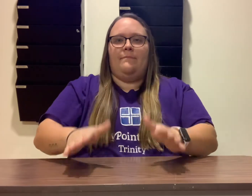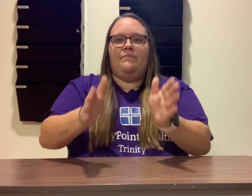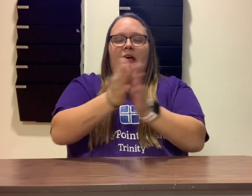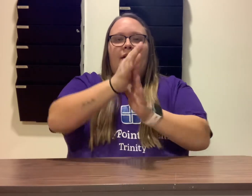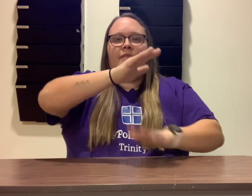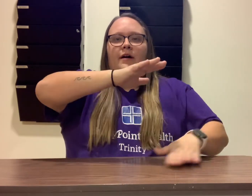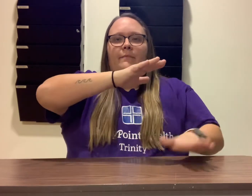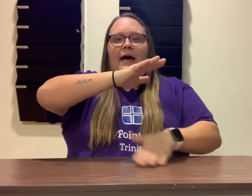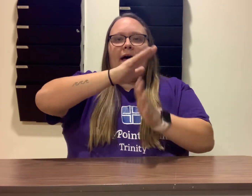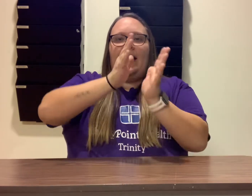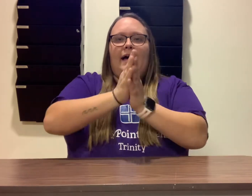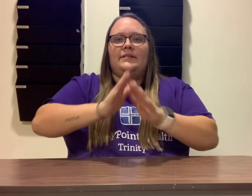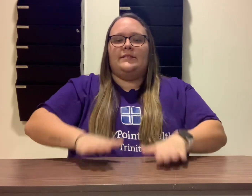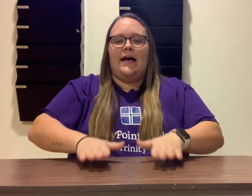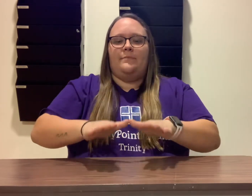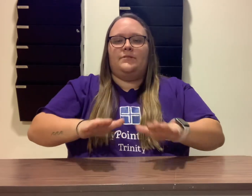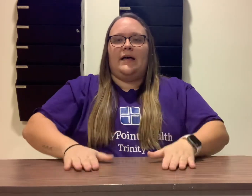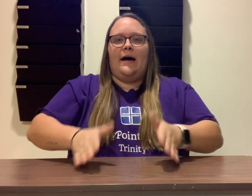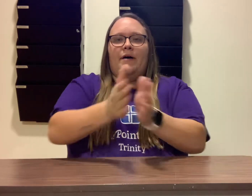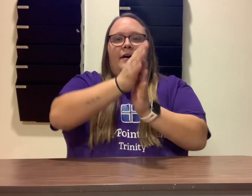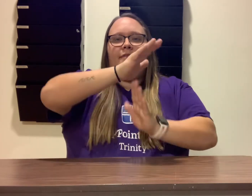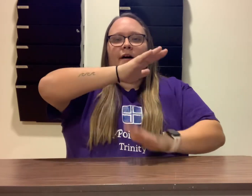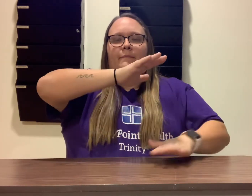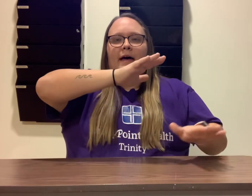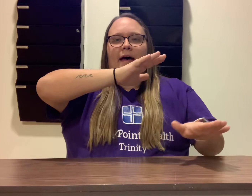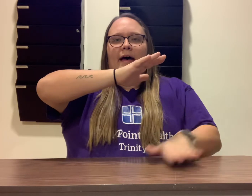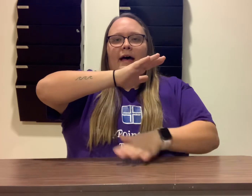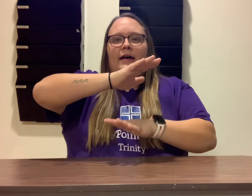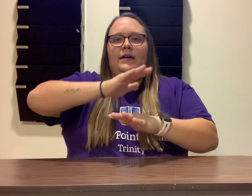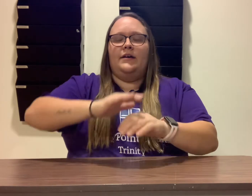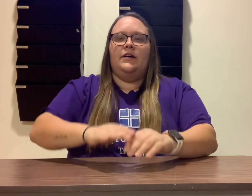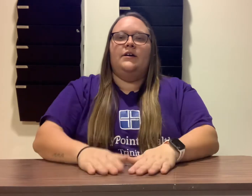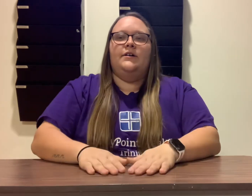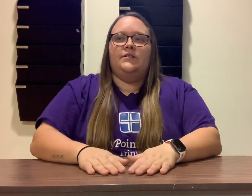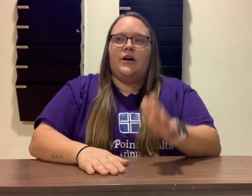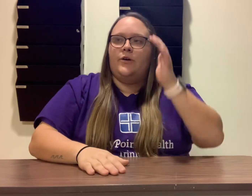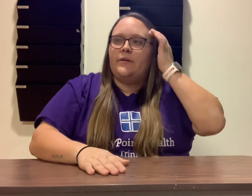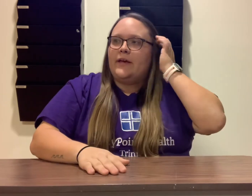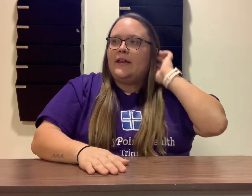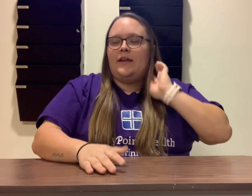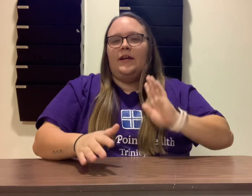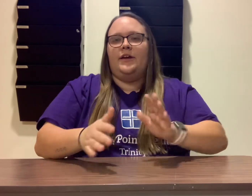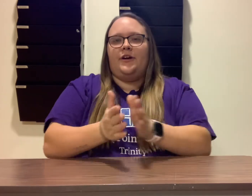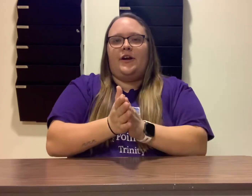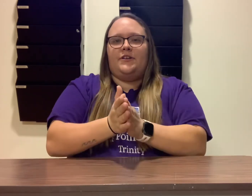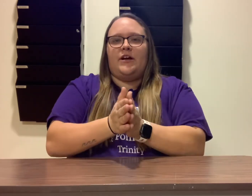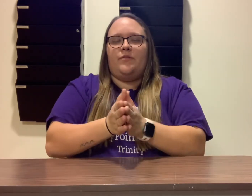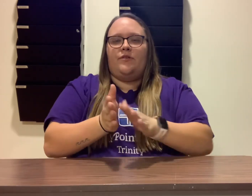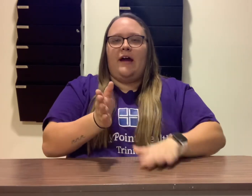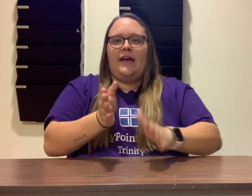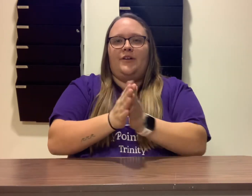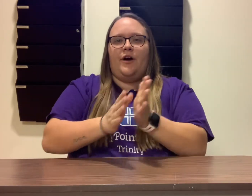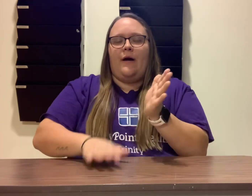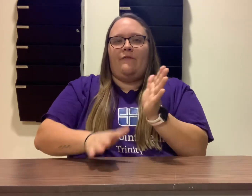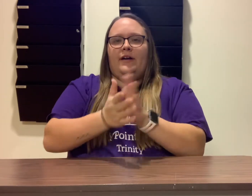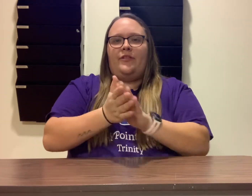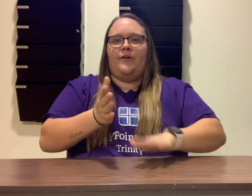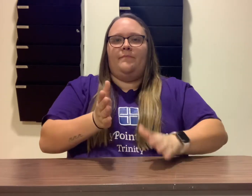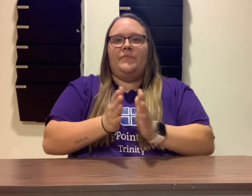the mat. Slap, slap the mat. So in the beginning, you're going to start with your right and you'll go every other and